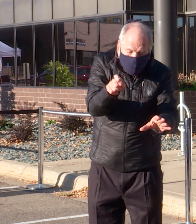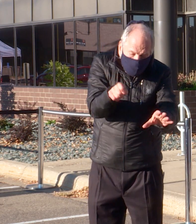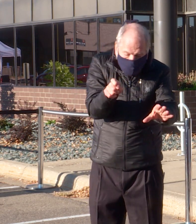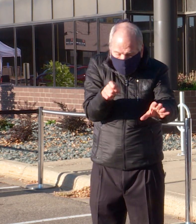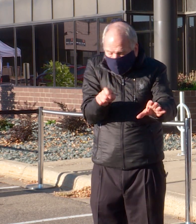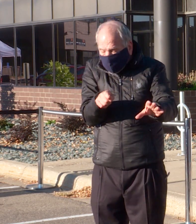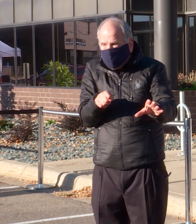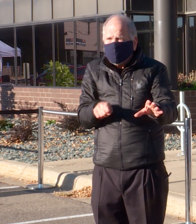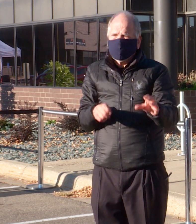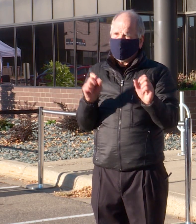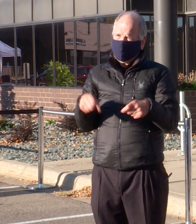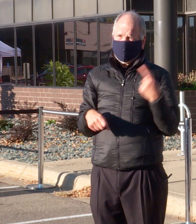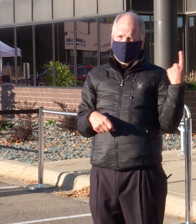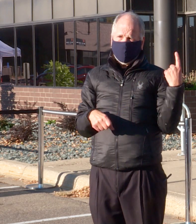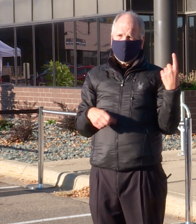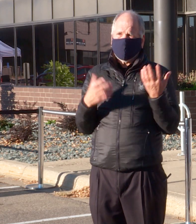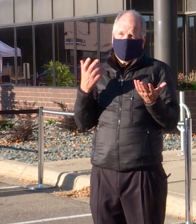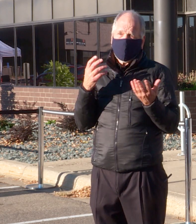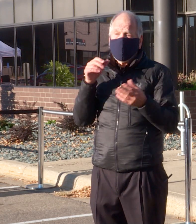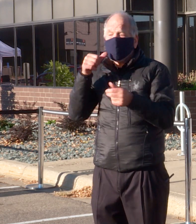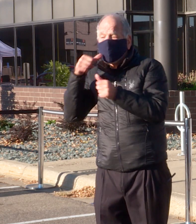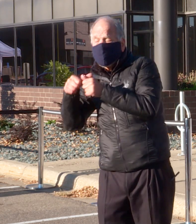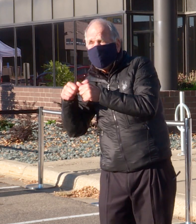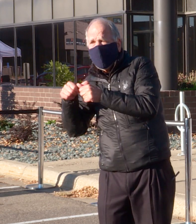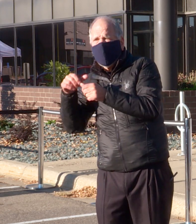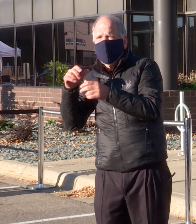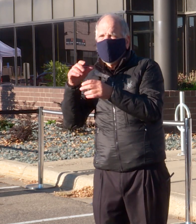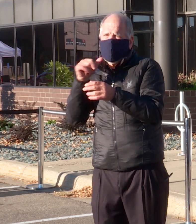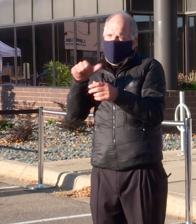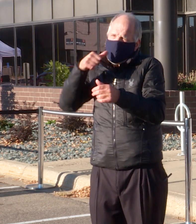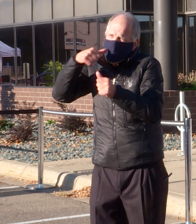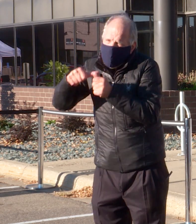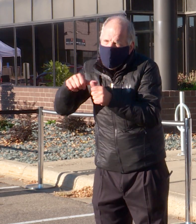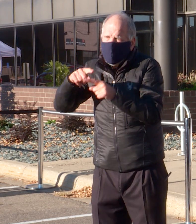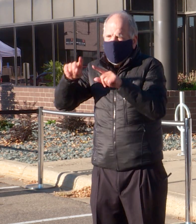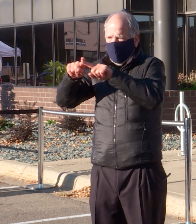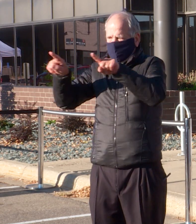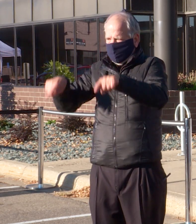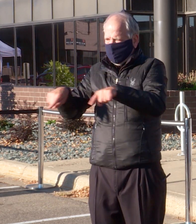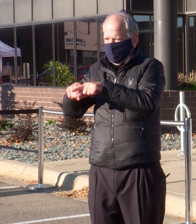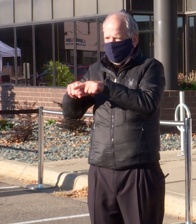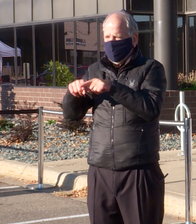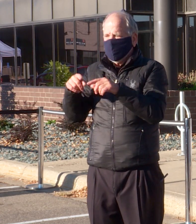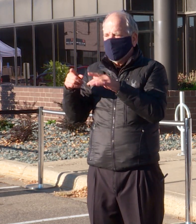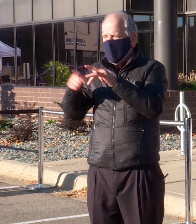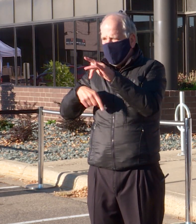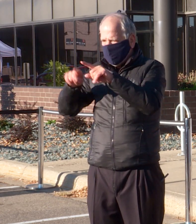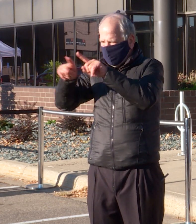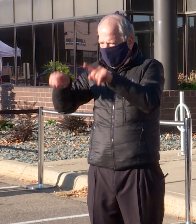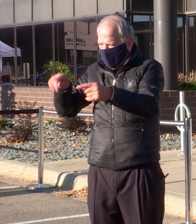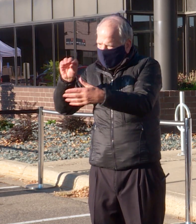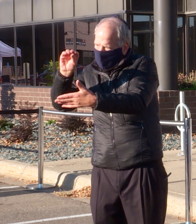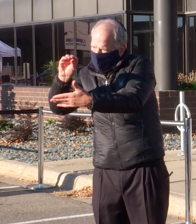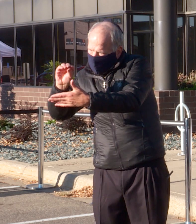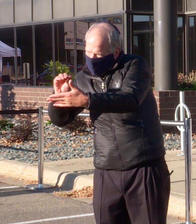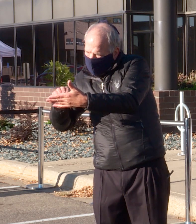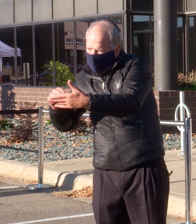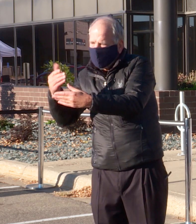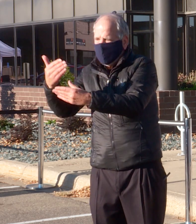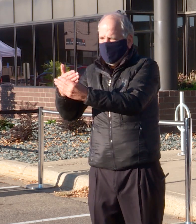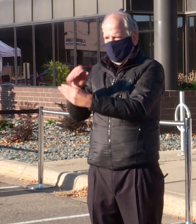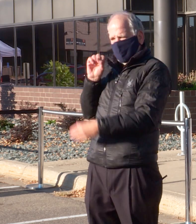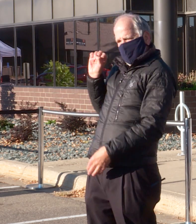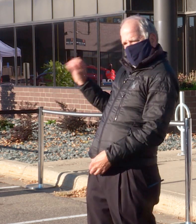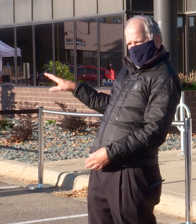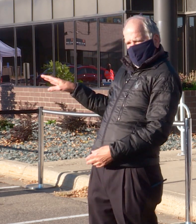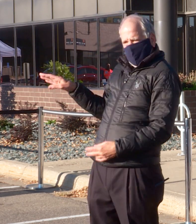October 27th, we will expand it to two locations, one in the north and one